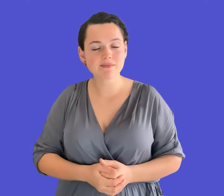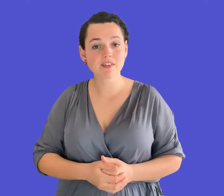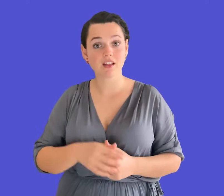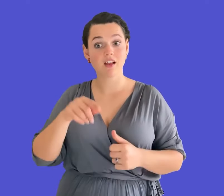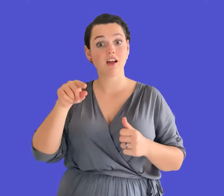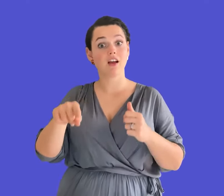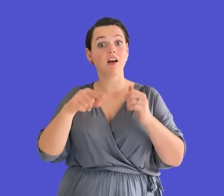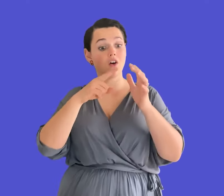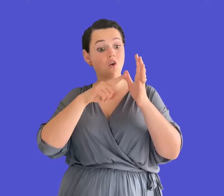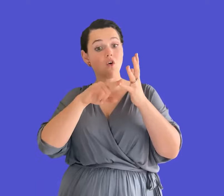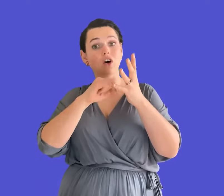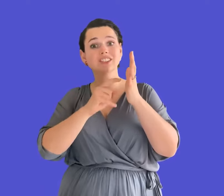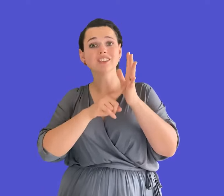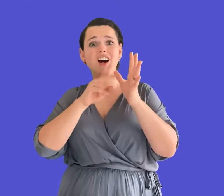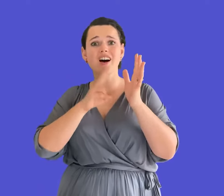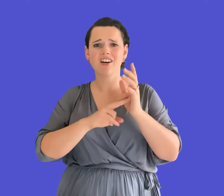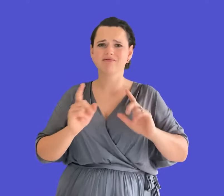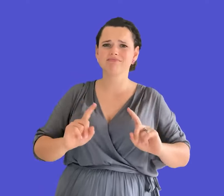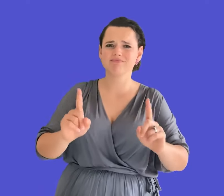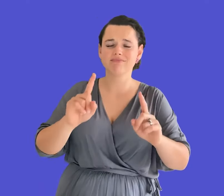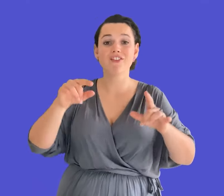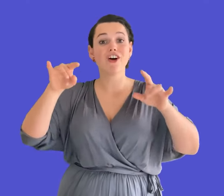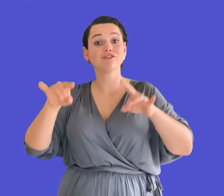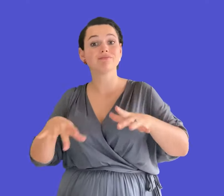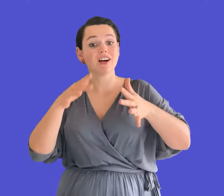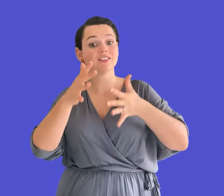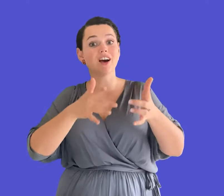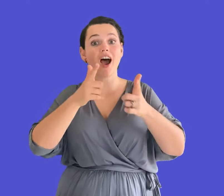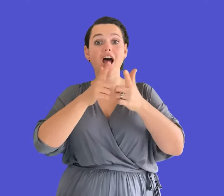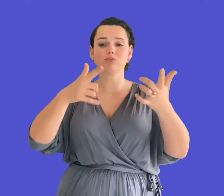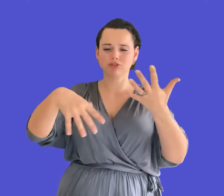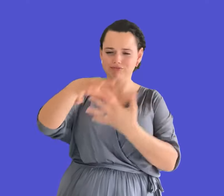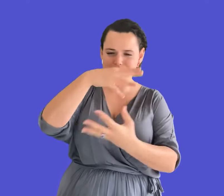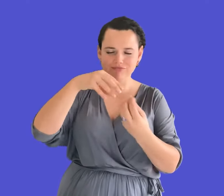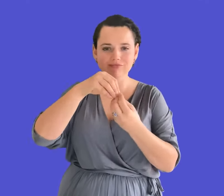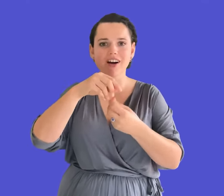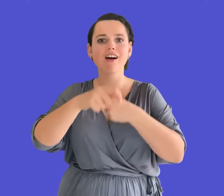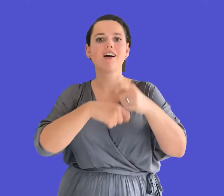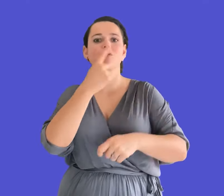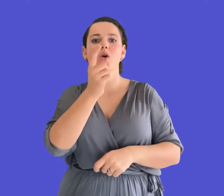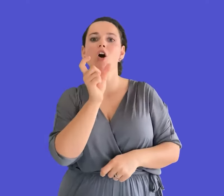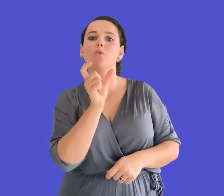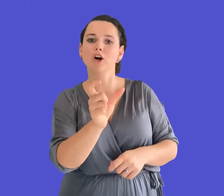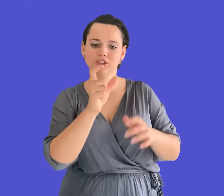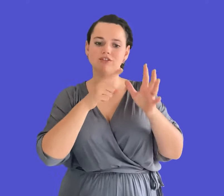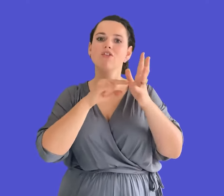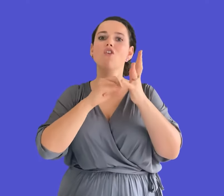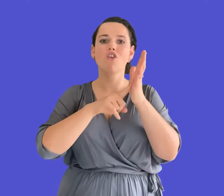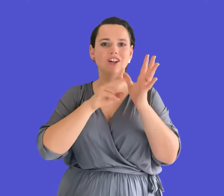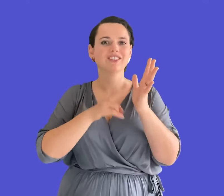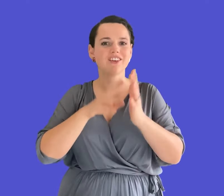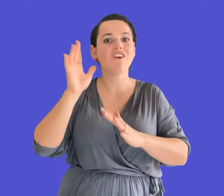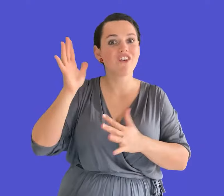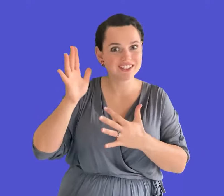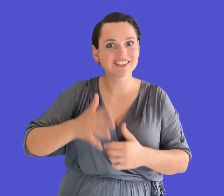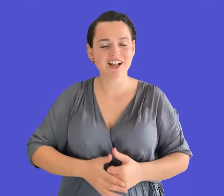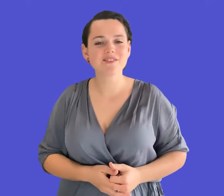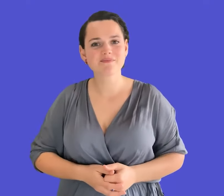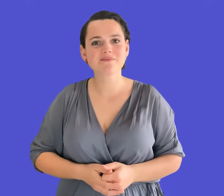Johnston with a PhD. Auslan is the word we use to represent Australian sign language.